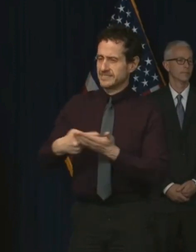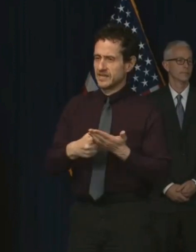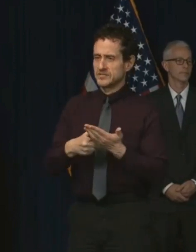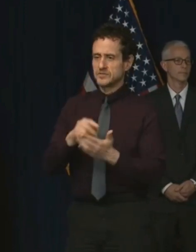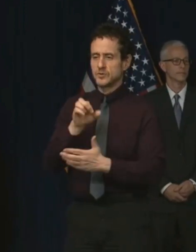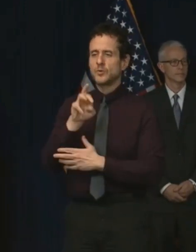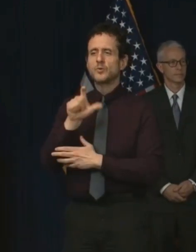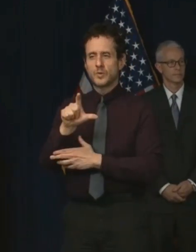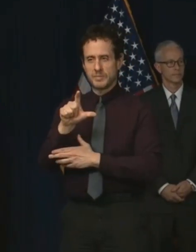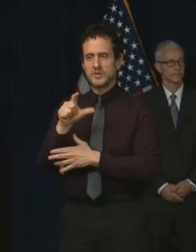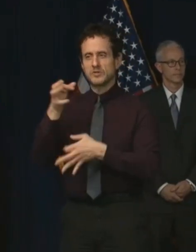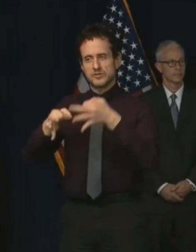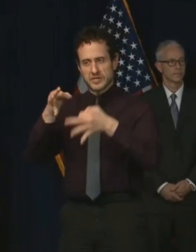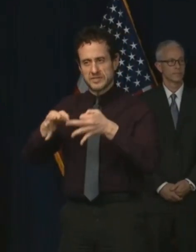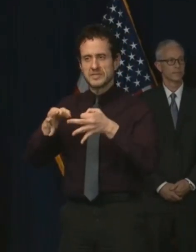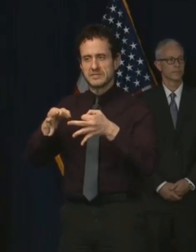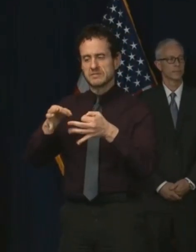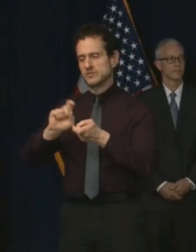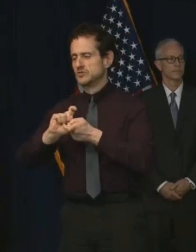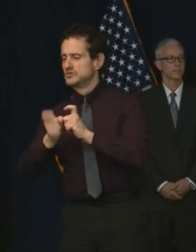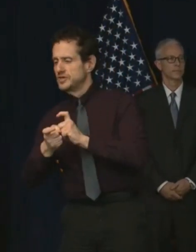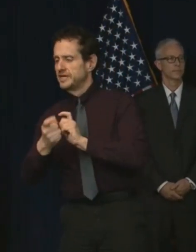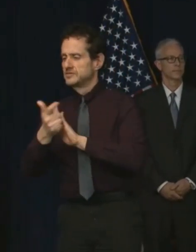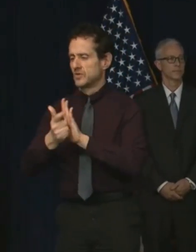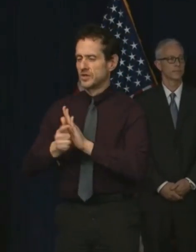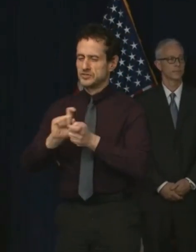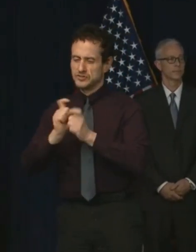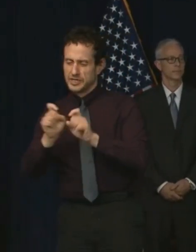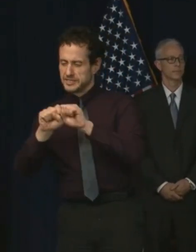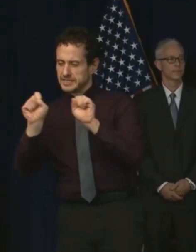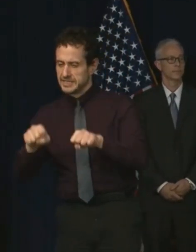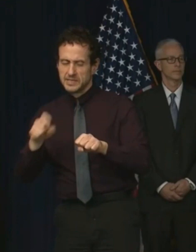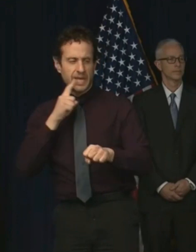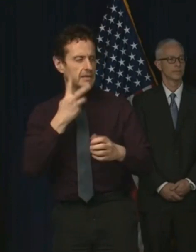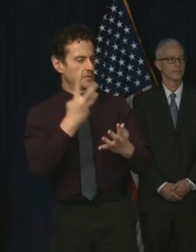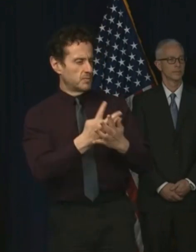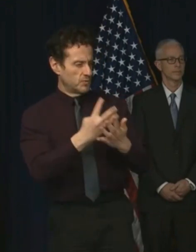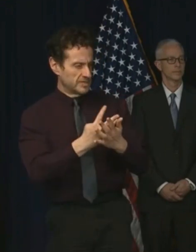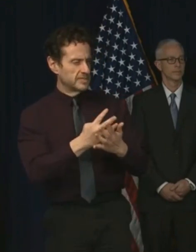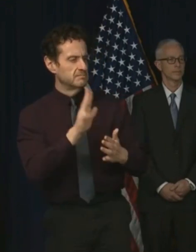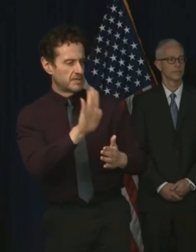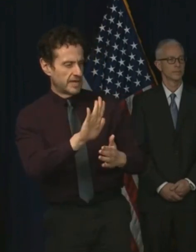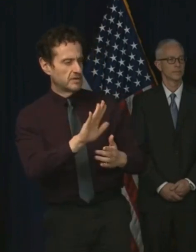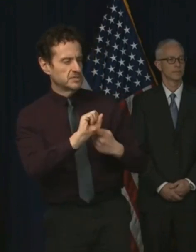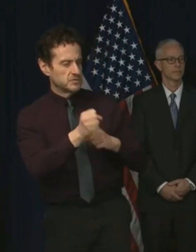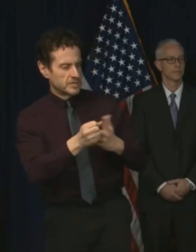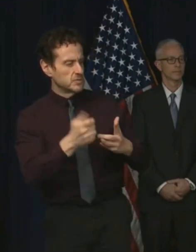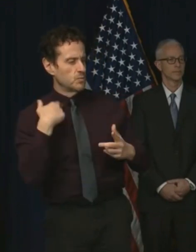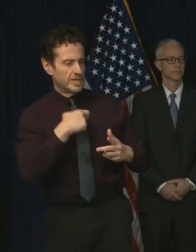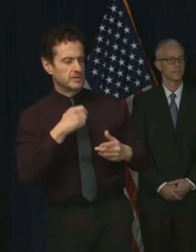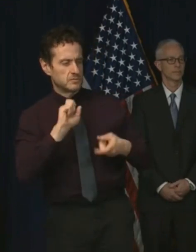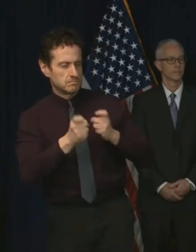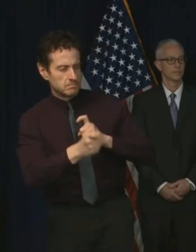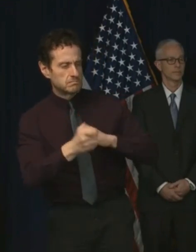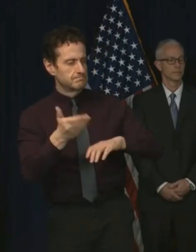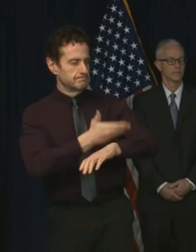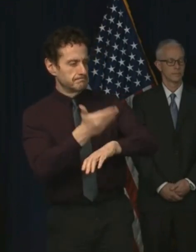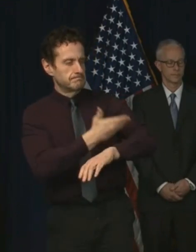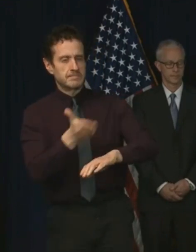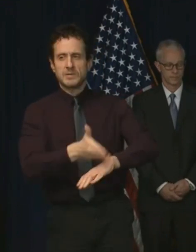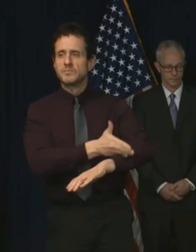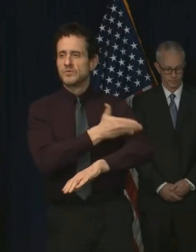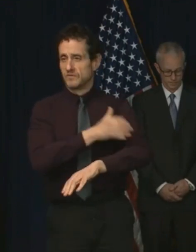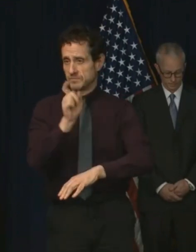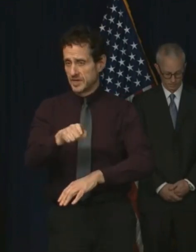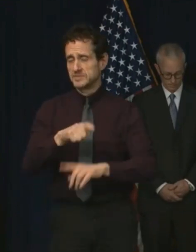criminal justice reform and the status and conditions of our state prisons. But I'll be frank with you, we still don't